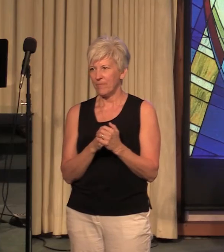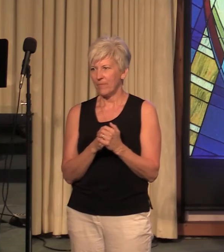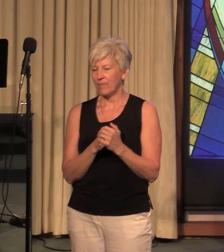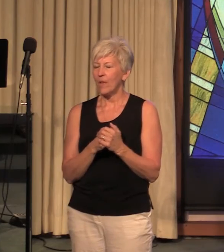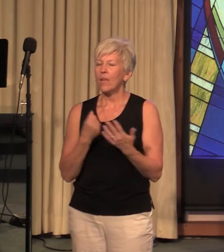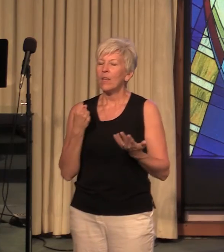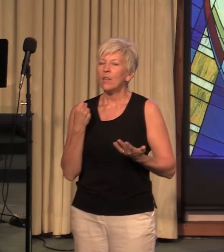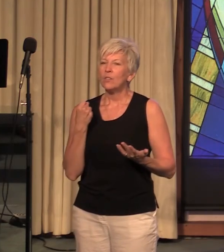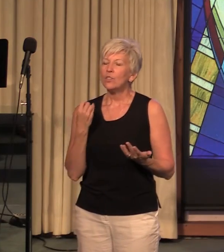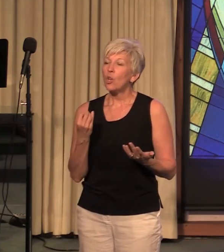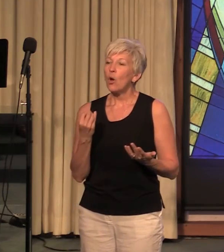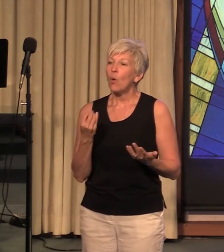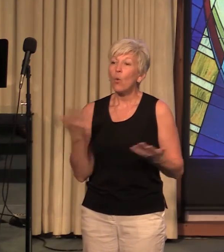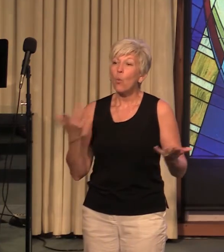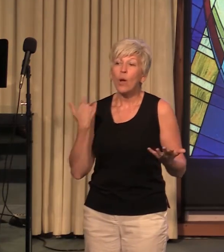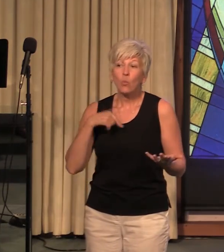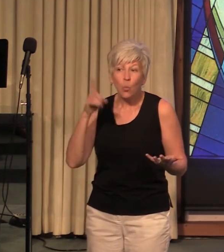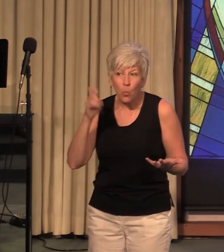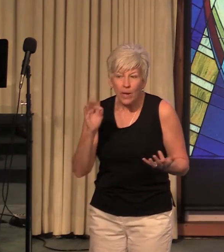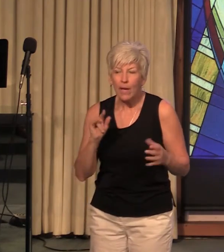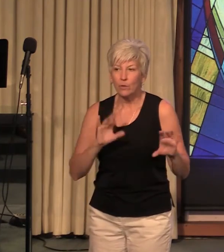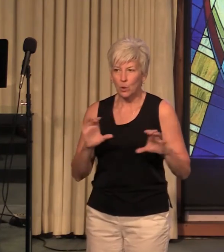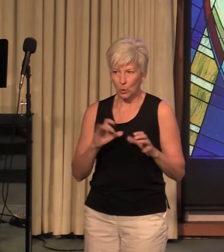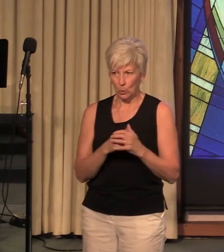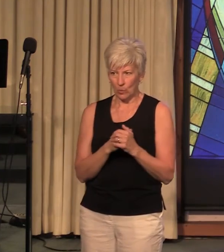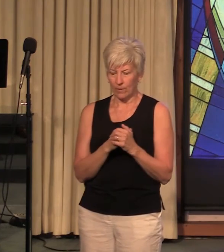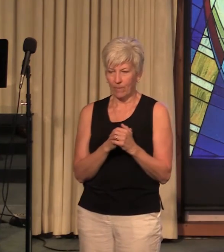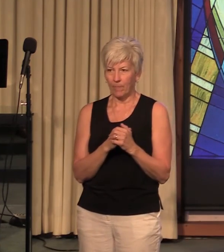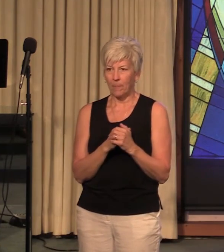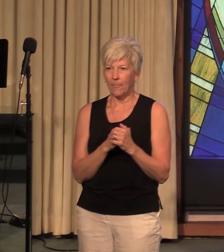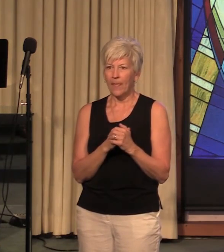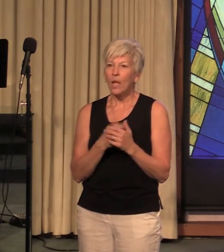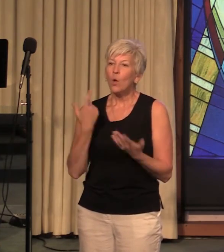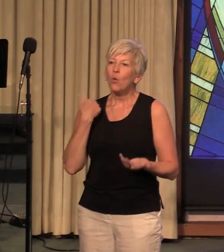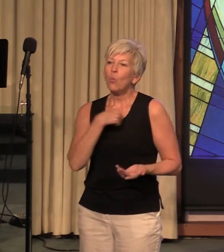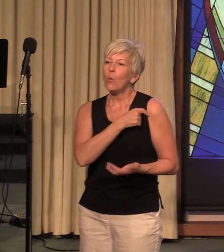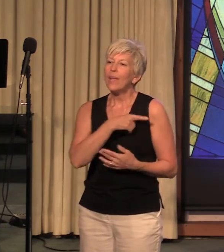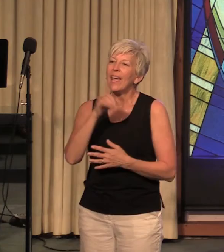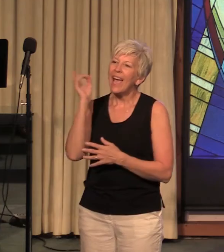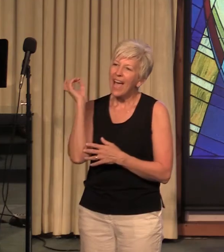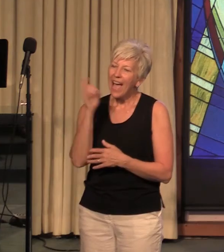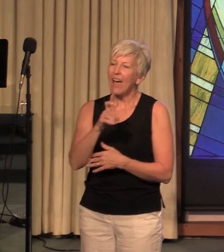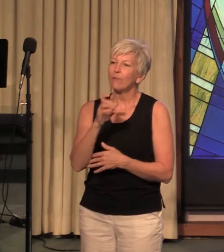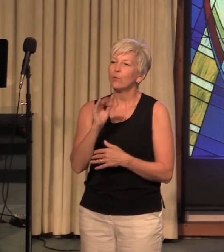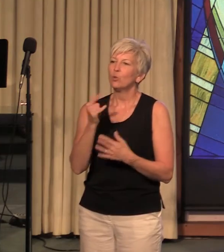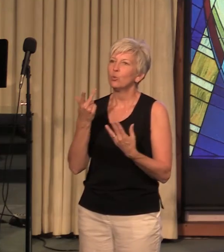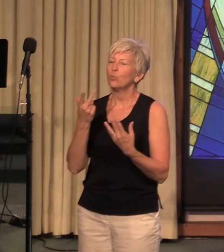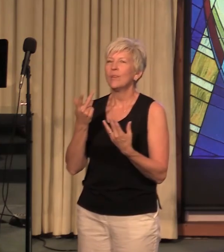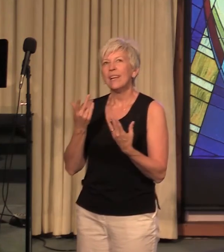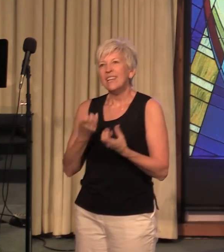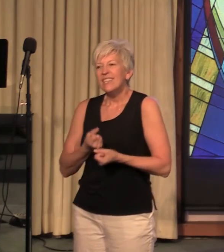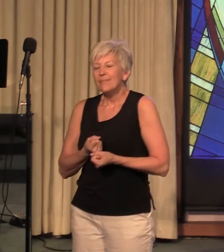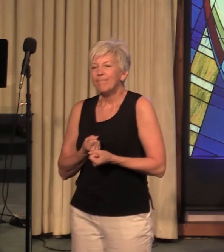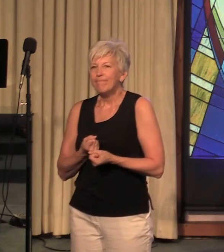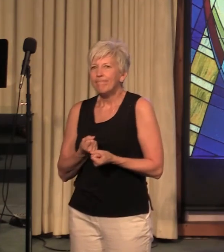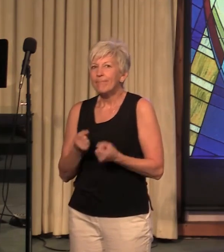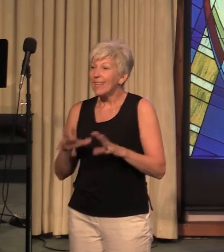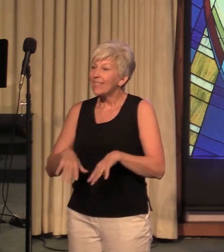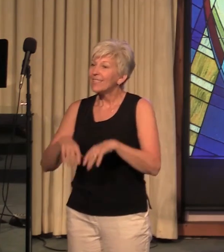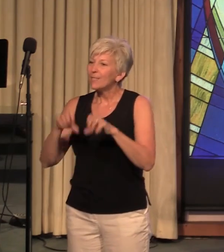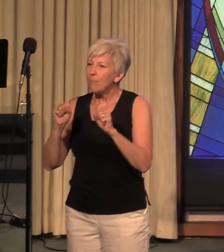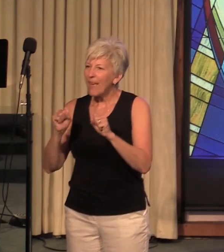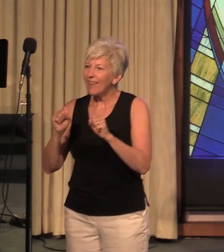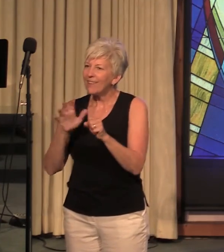so what we have to do is we have to spend enough time in the desert until